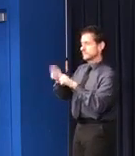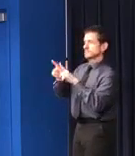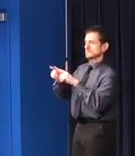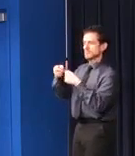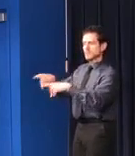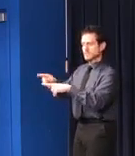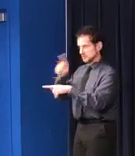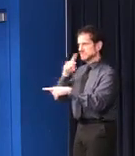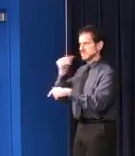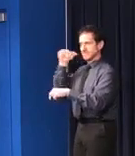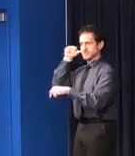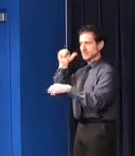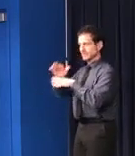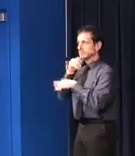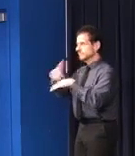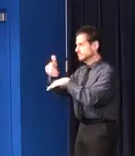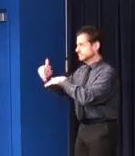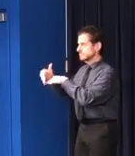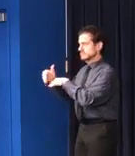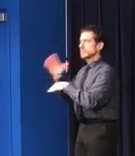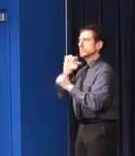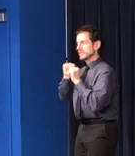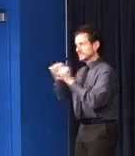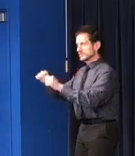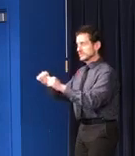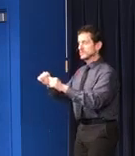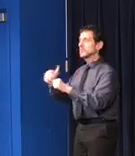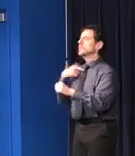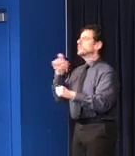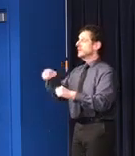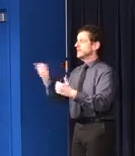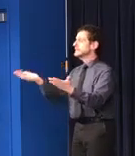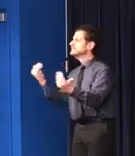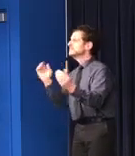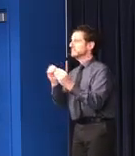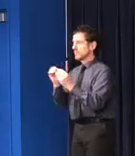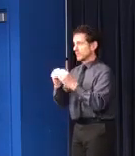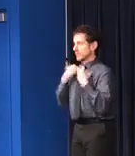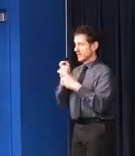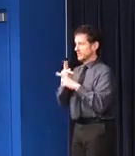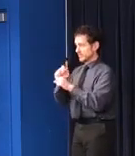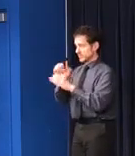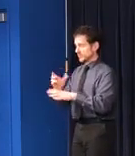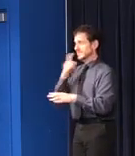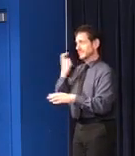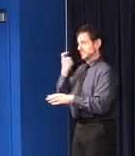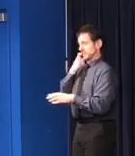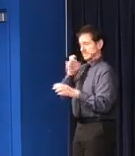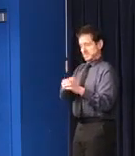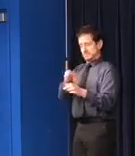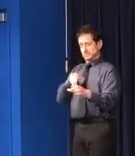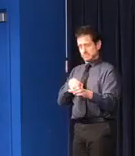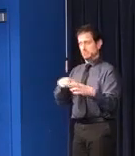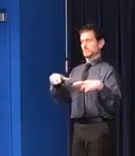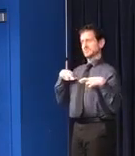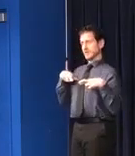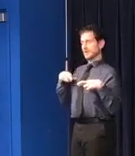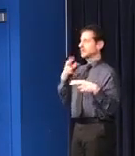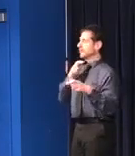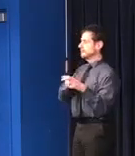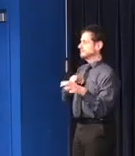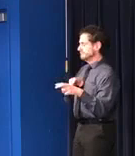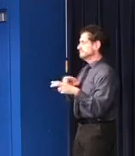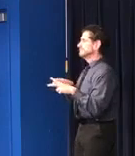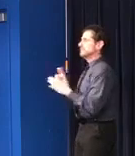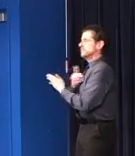health care workers are needed. If you have recently retired or left the profession to start a new career, please come